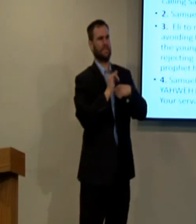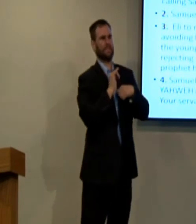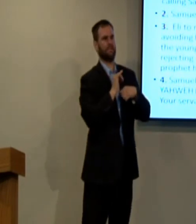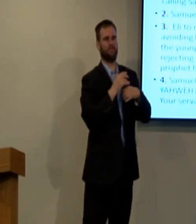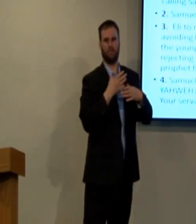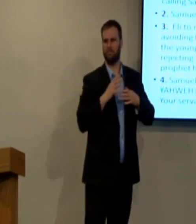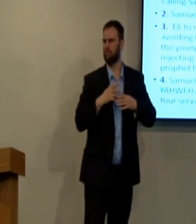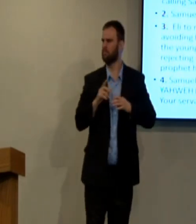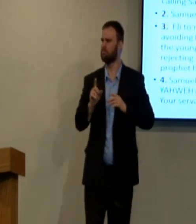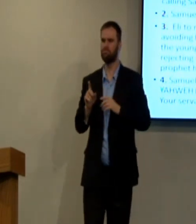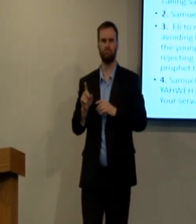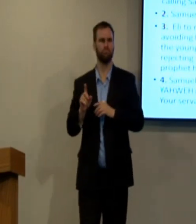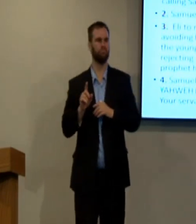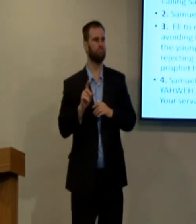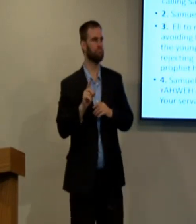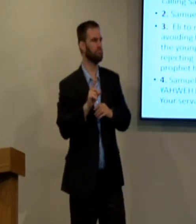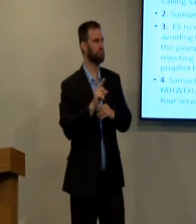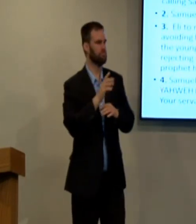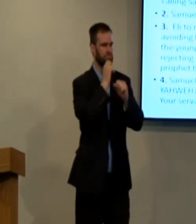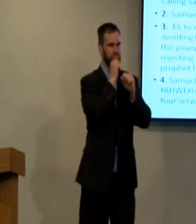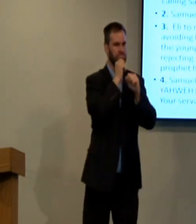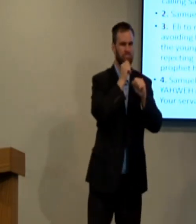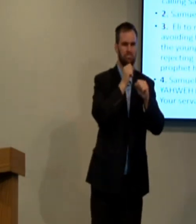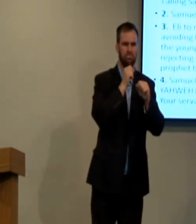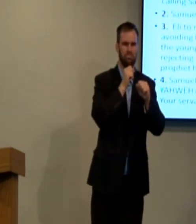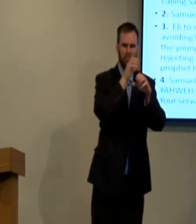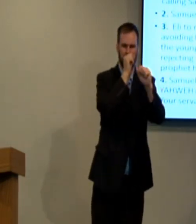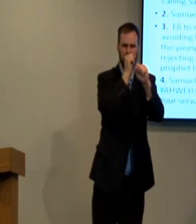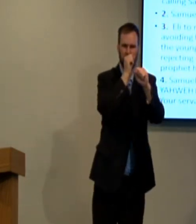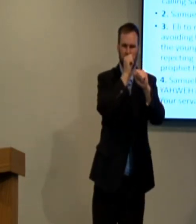our sin. We don't like to tell anyone about it.